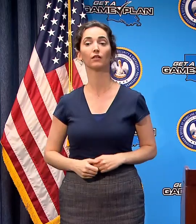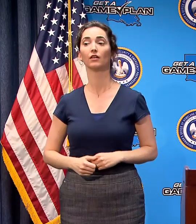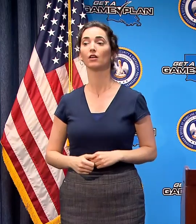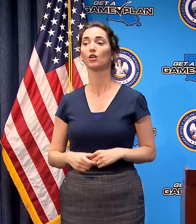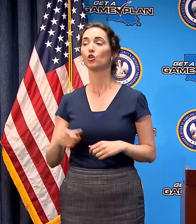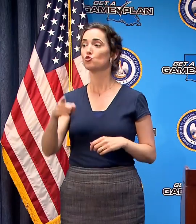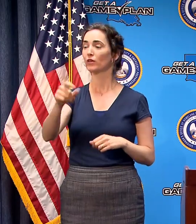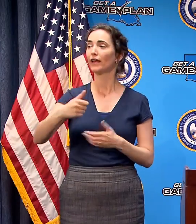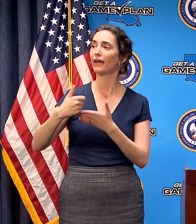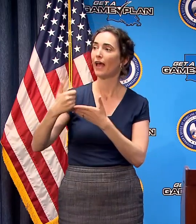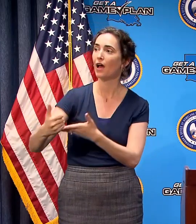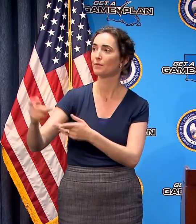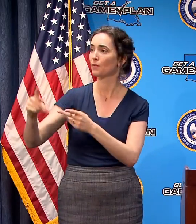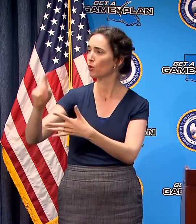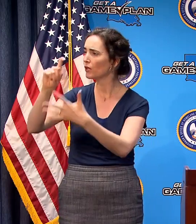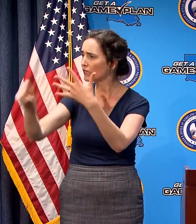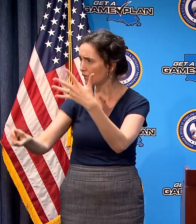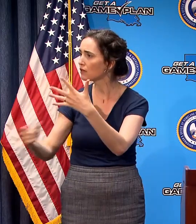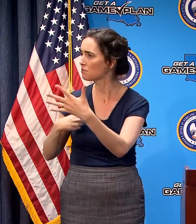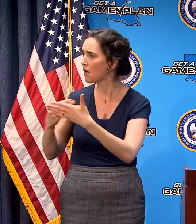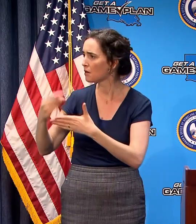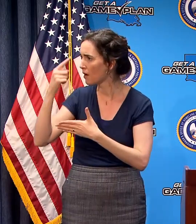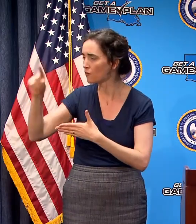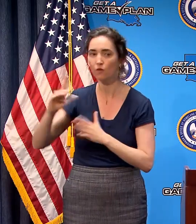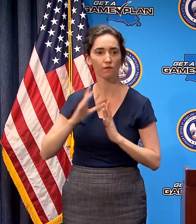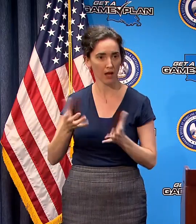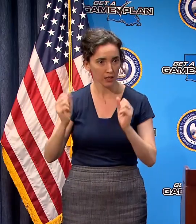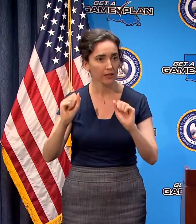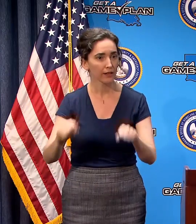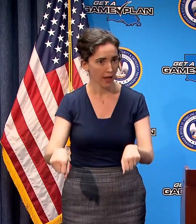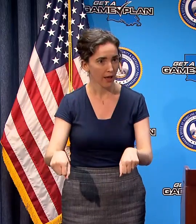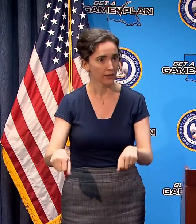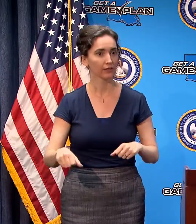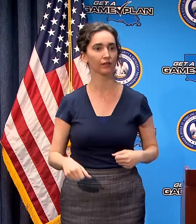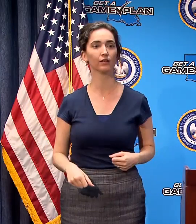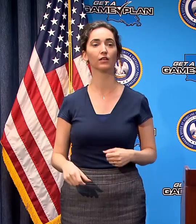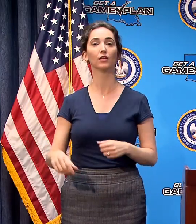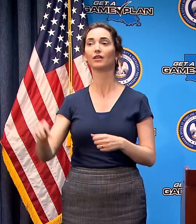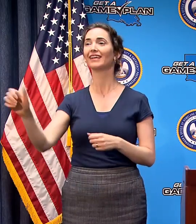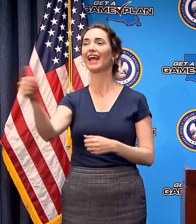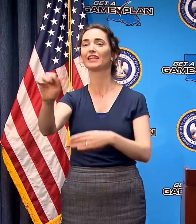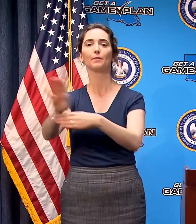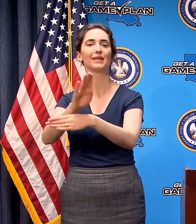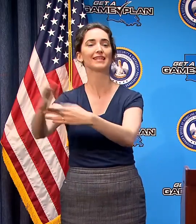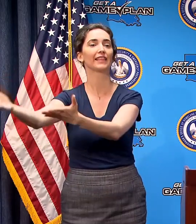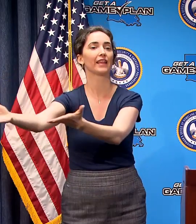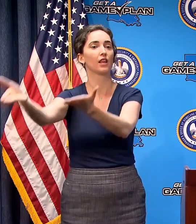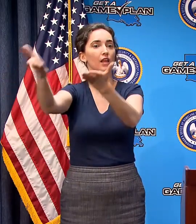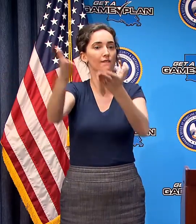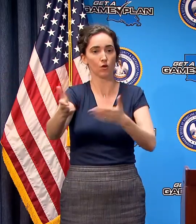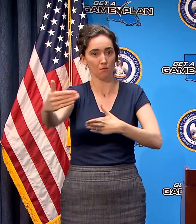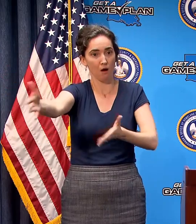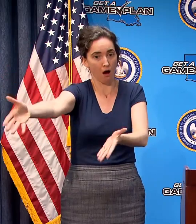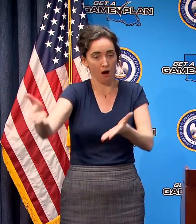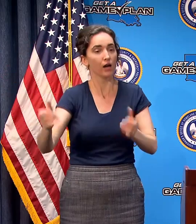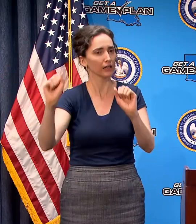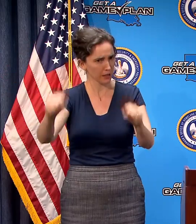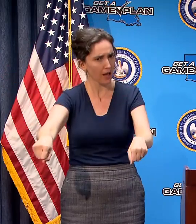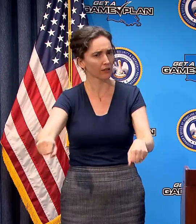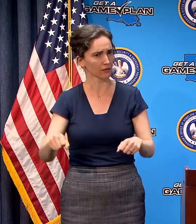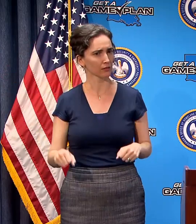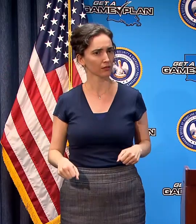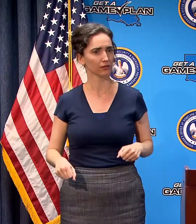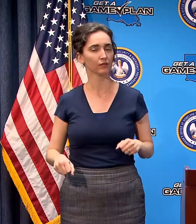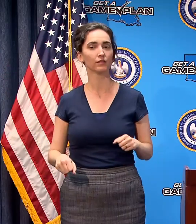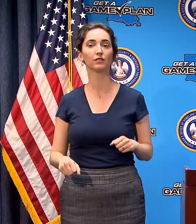someone to get necessary supplies you can receive deliveries from any business which delivers and just